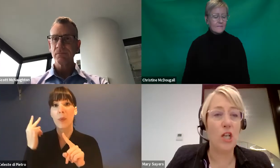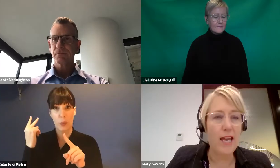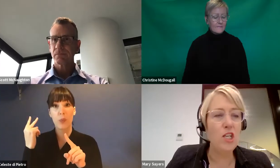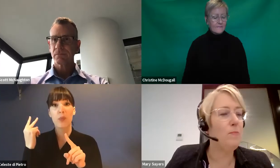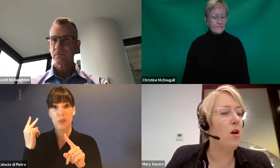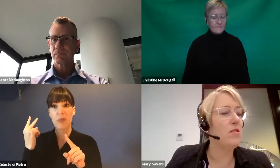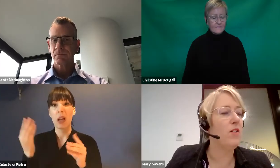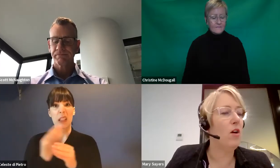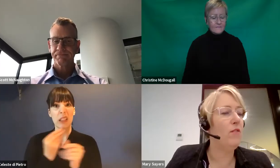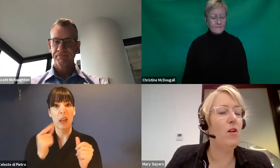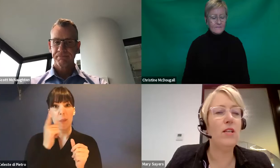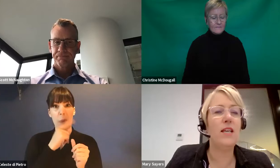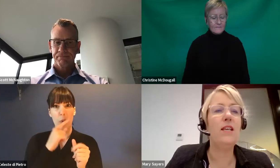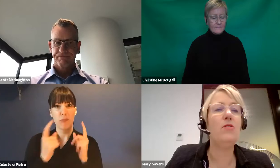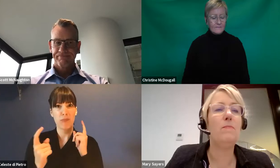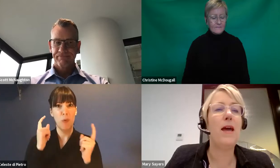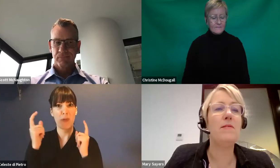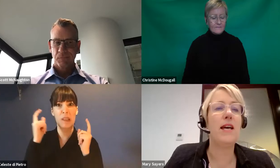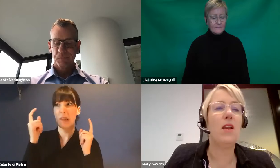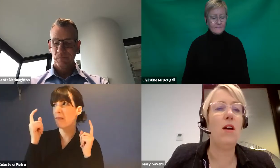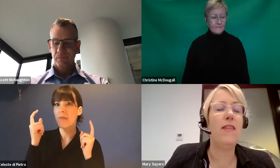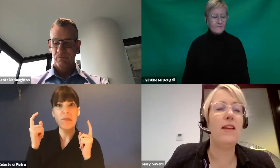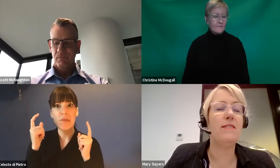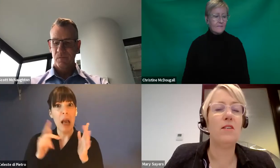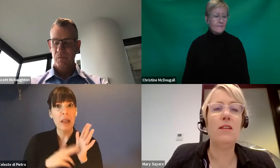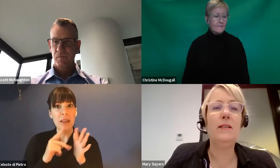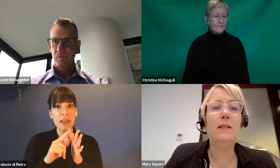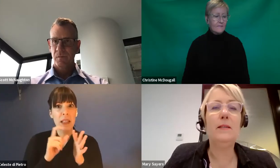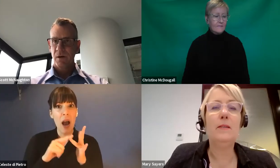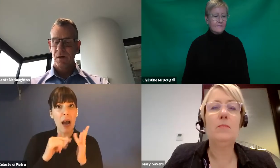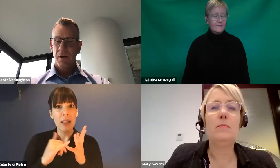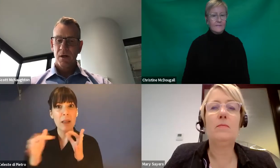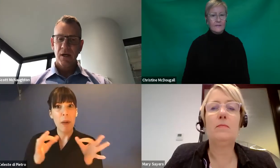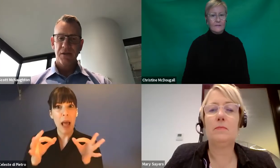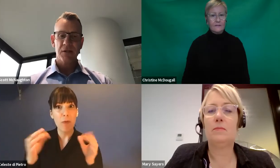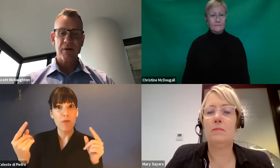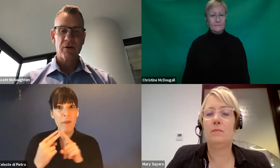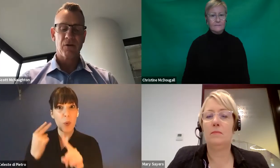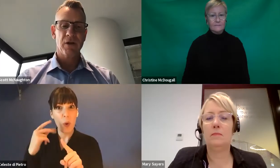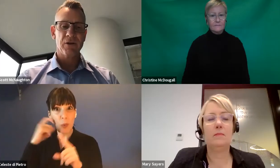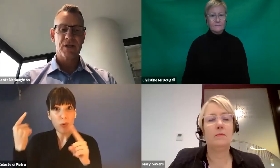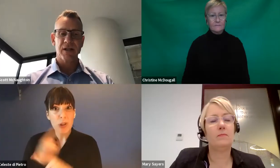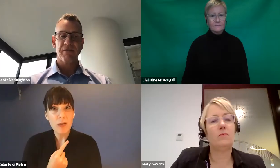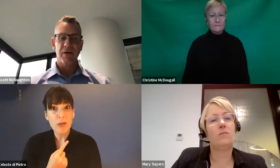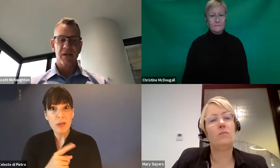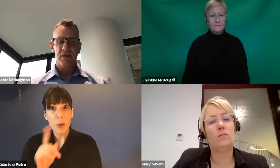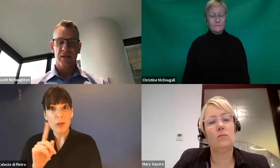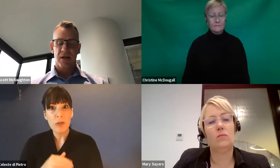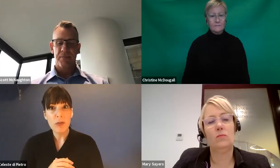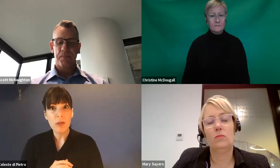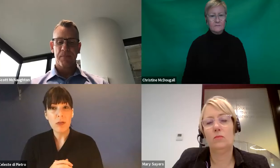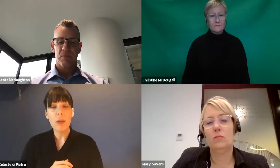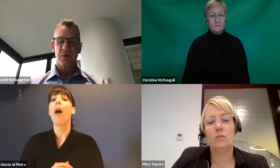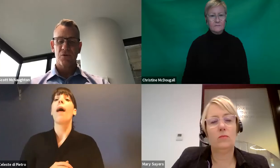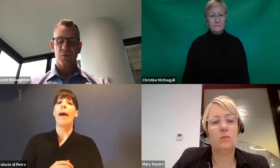might change because of COVID-19. Could you perhaps outline that, Scott? Yeah, thanks, Mary. Really good to clarify this